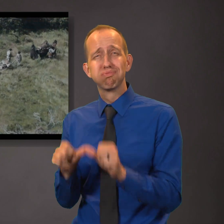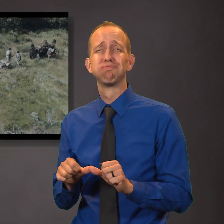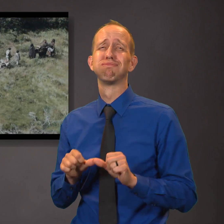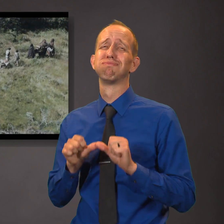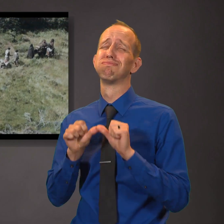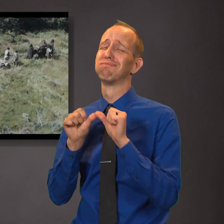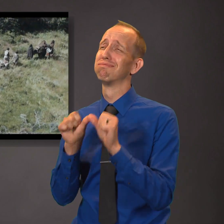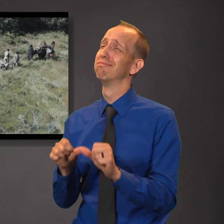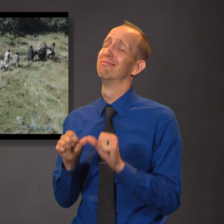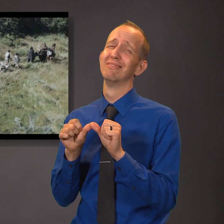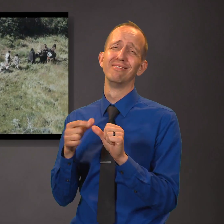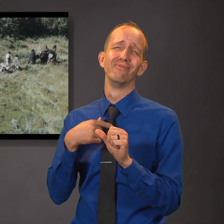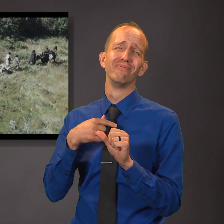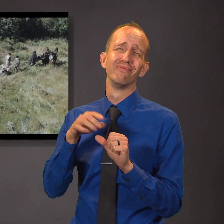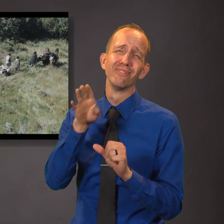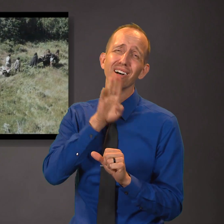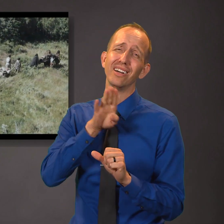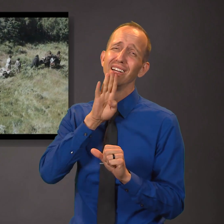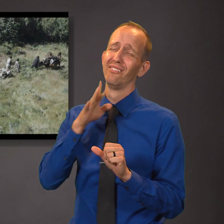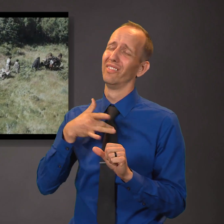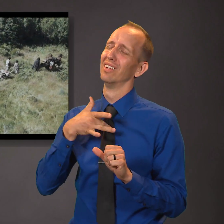My soul grieveth because of mine iniquities.